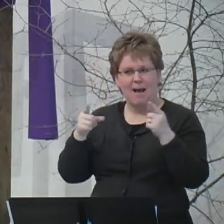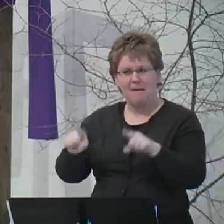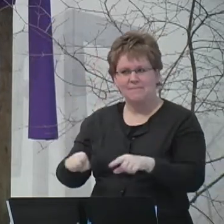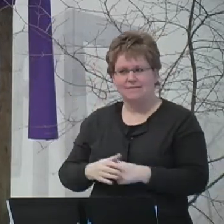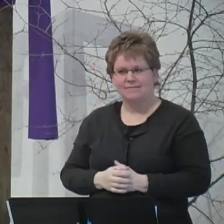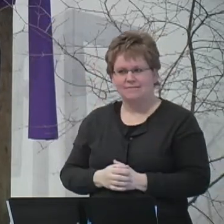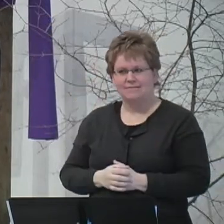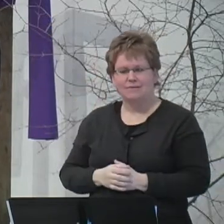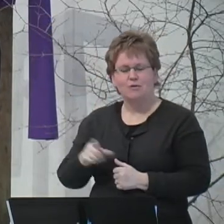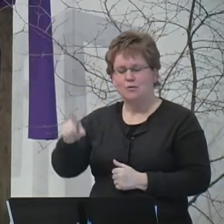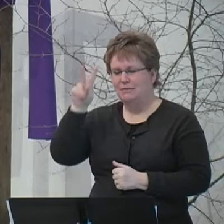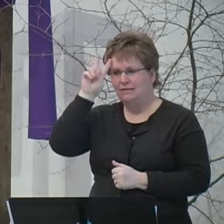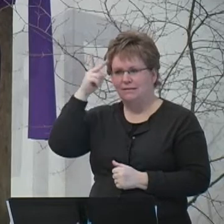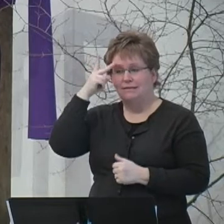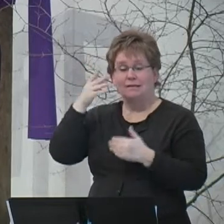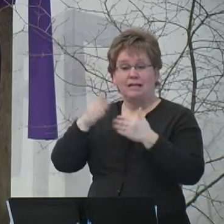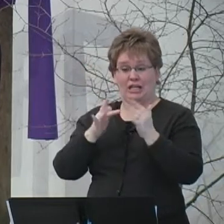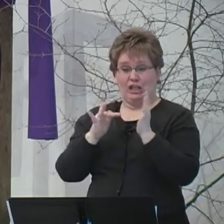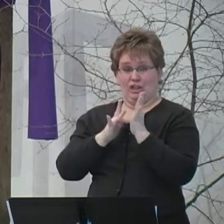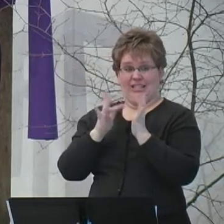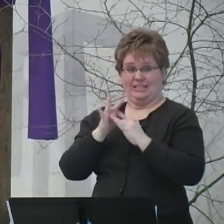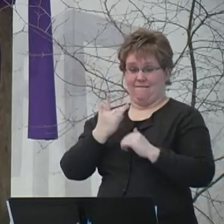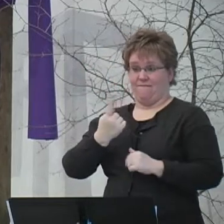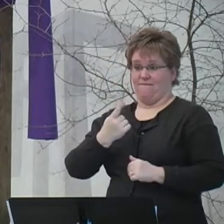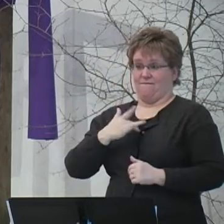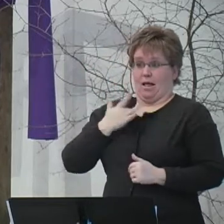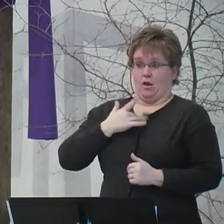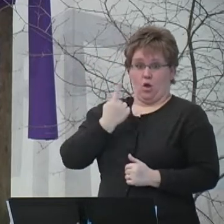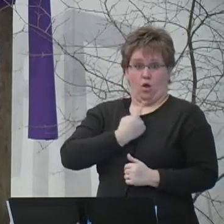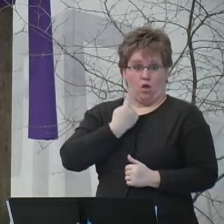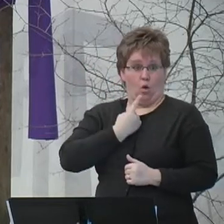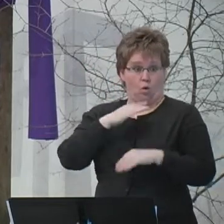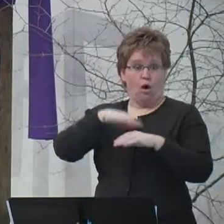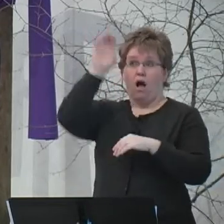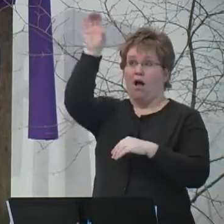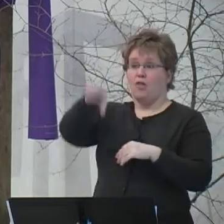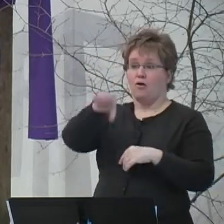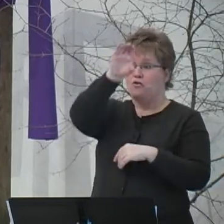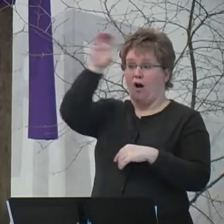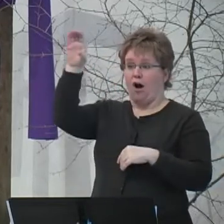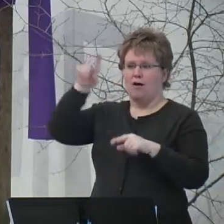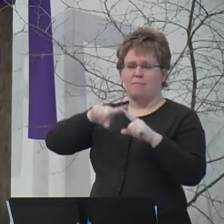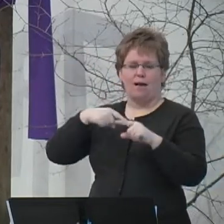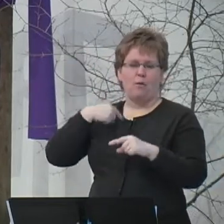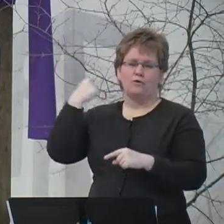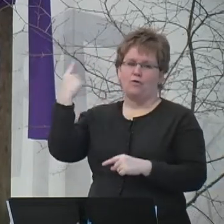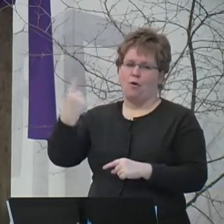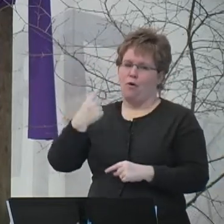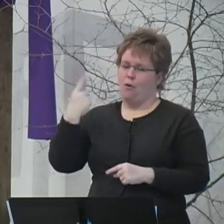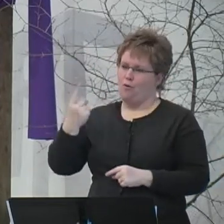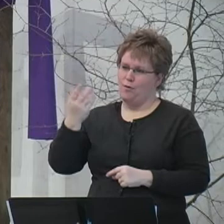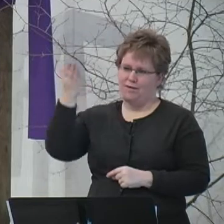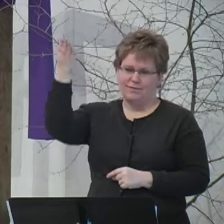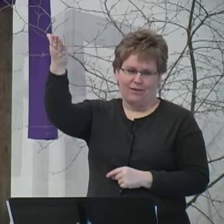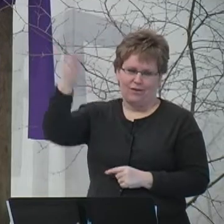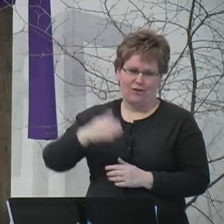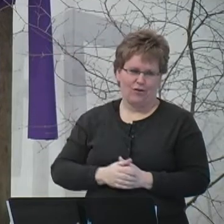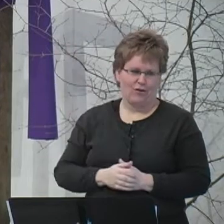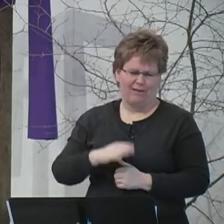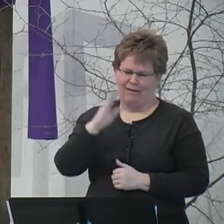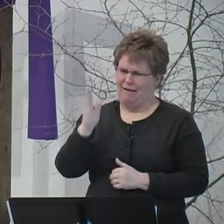Regardless of what Jesus felt at that moment, I never left him. Mac replied,